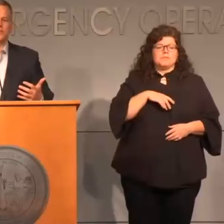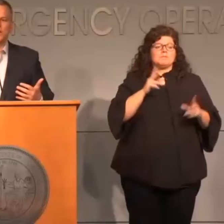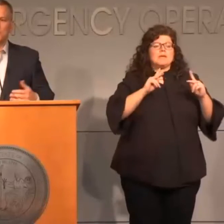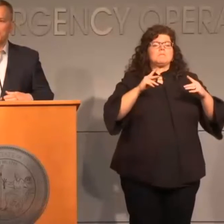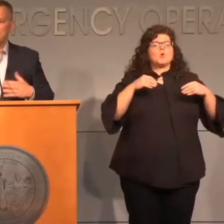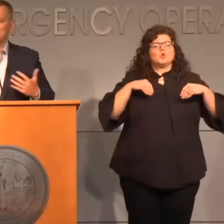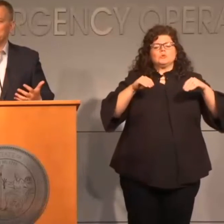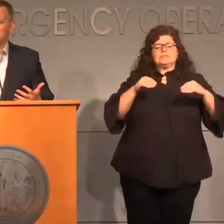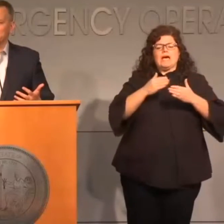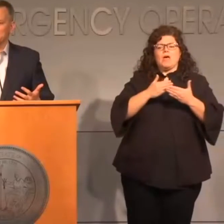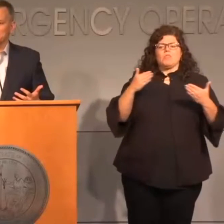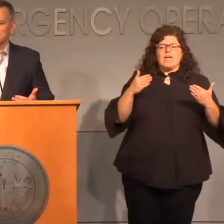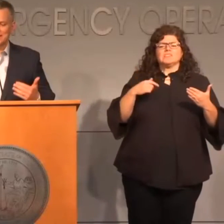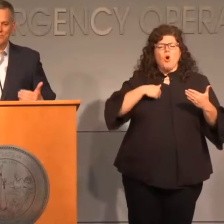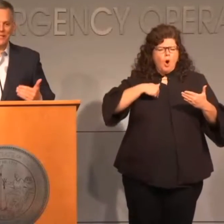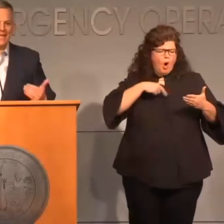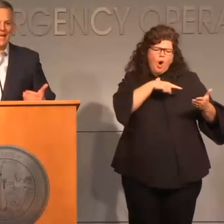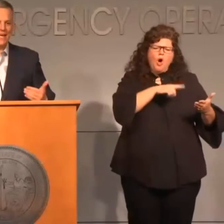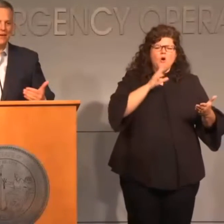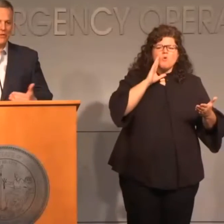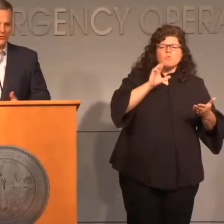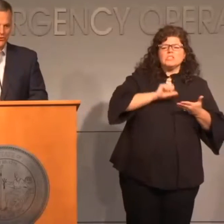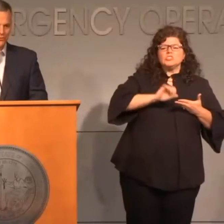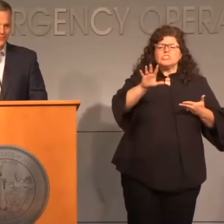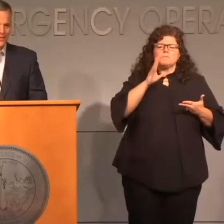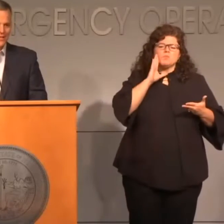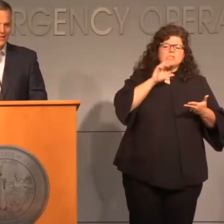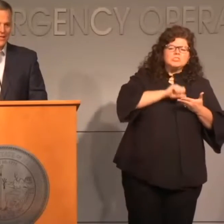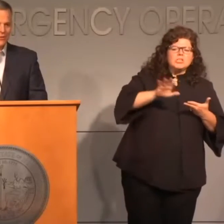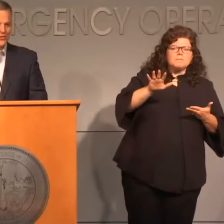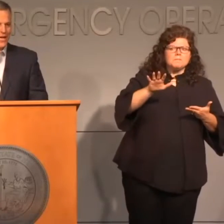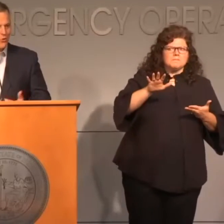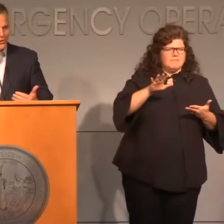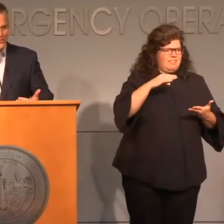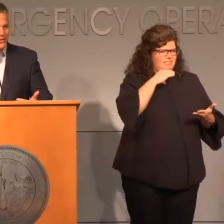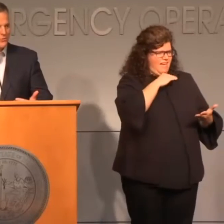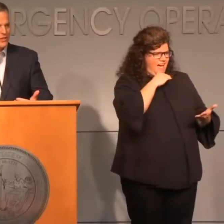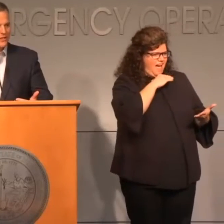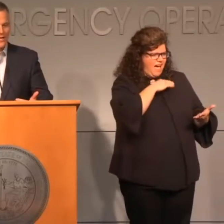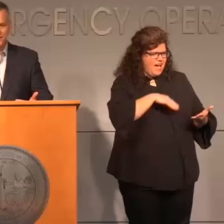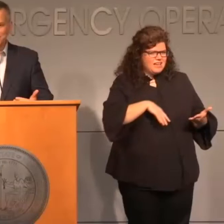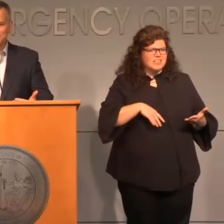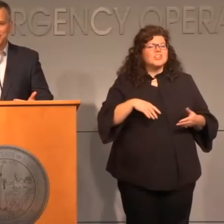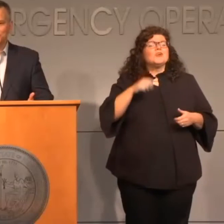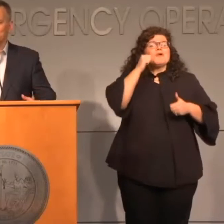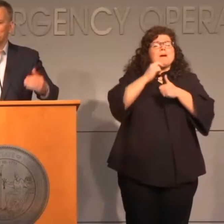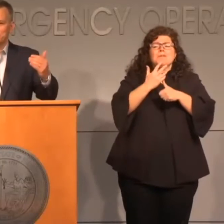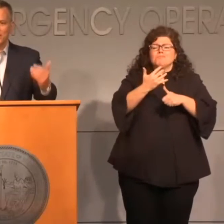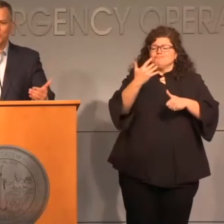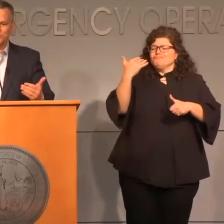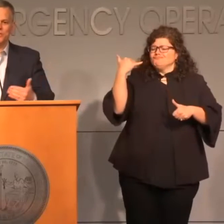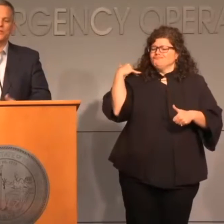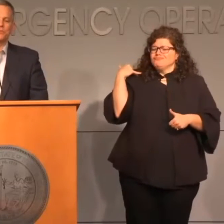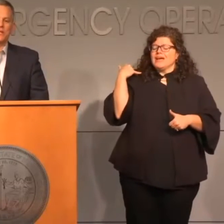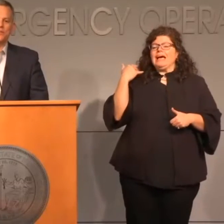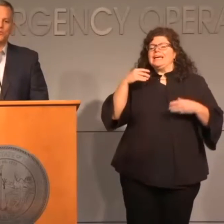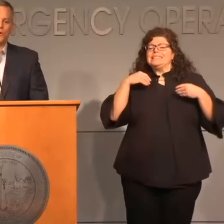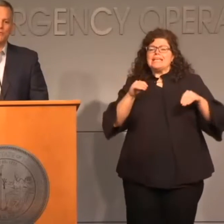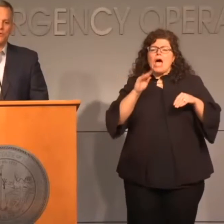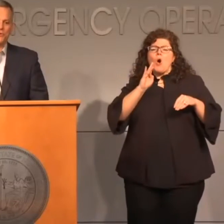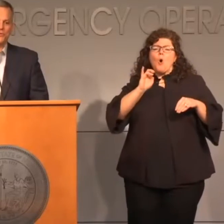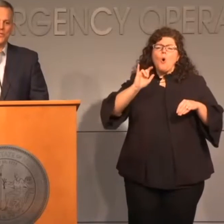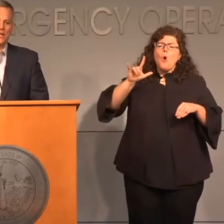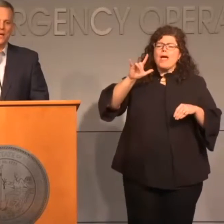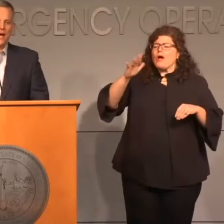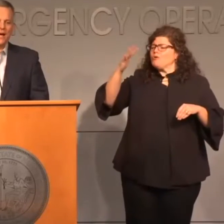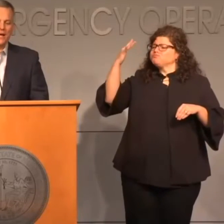products, making promises that simply cannot be true. They were snake oil salesmen in the 19th century. were snake oil salesmen in the